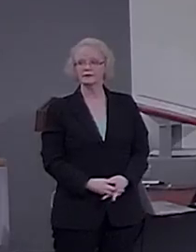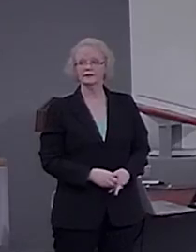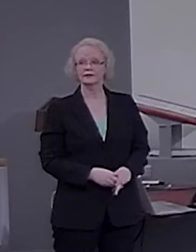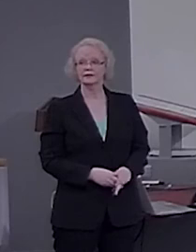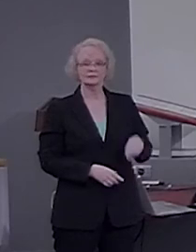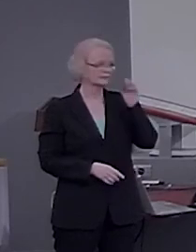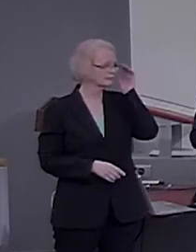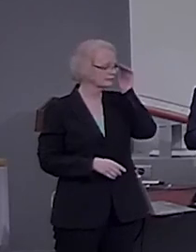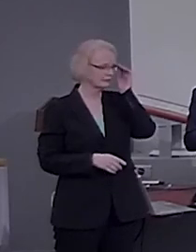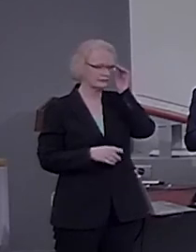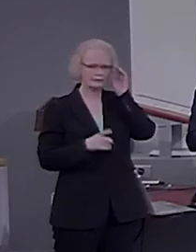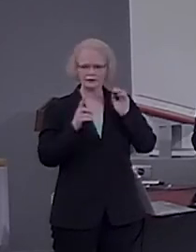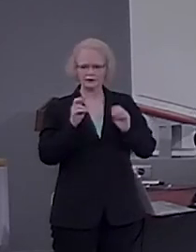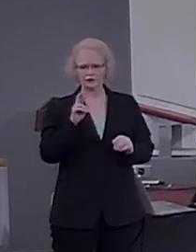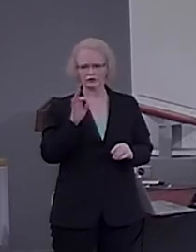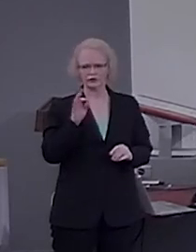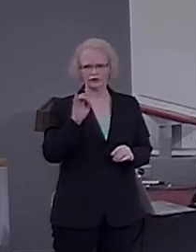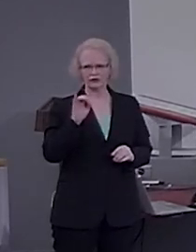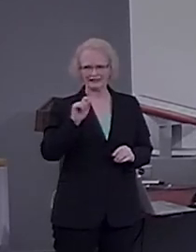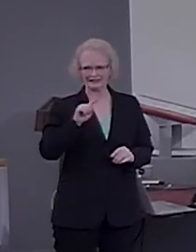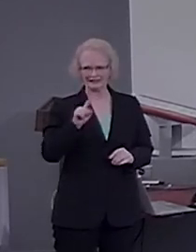Fritz from Maryland, is that correct?